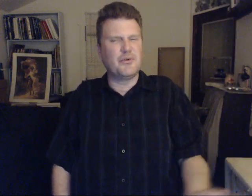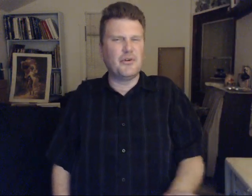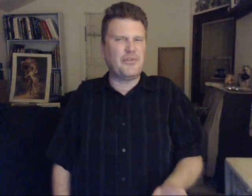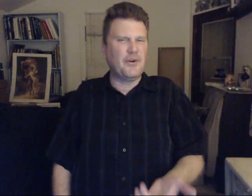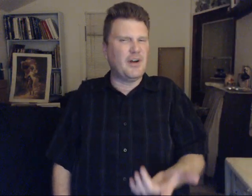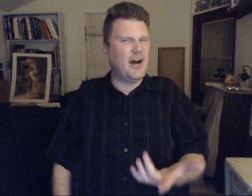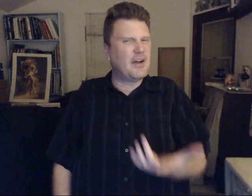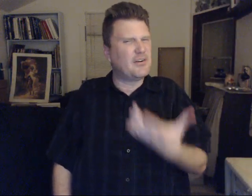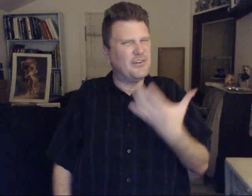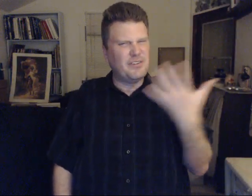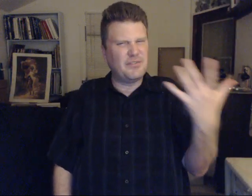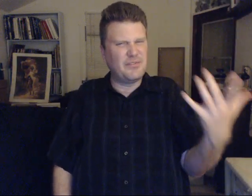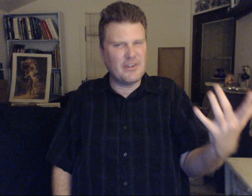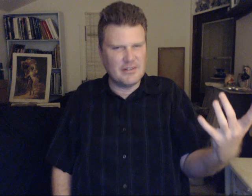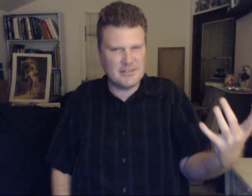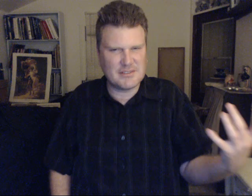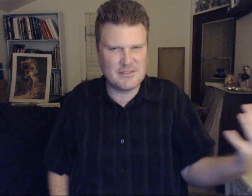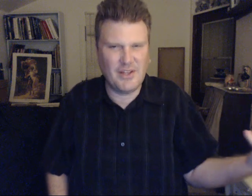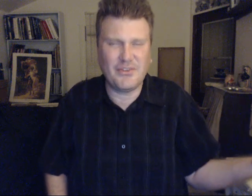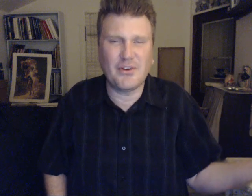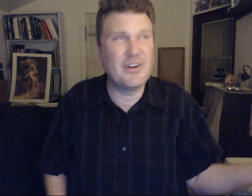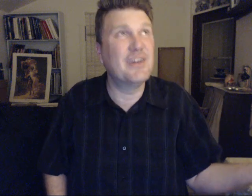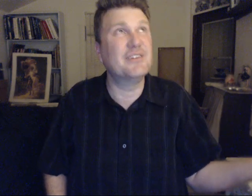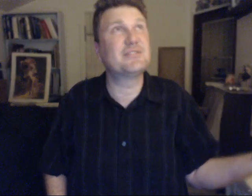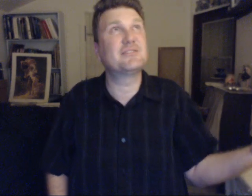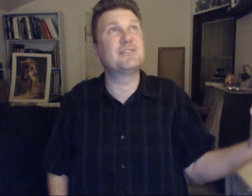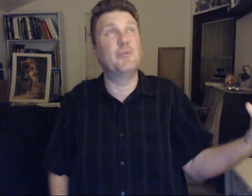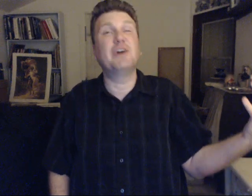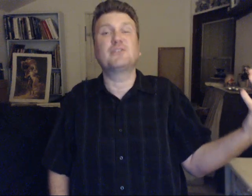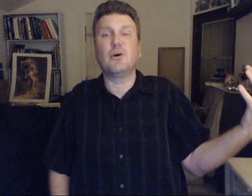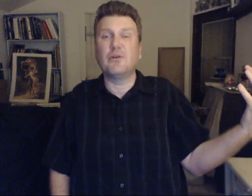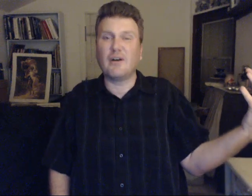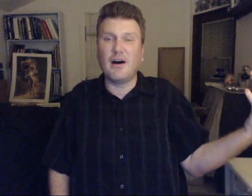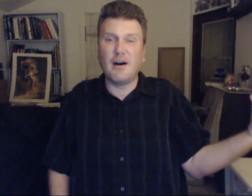your third eye or always feel it that there is much going on